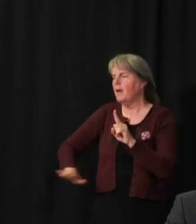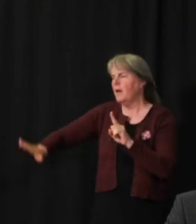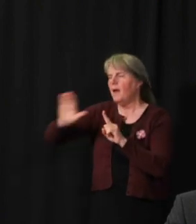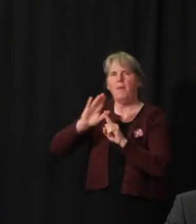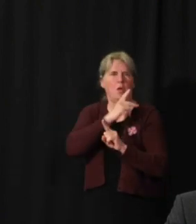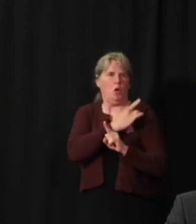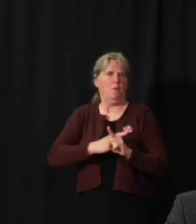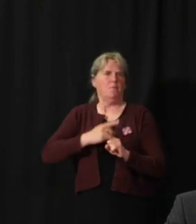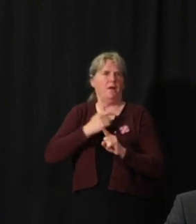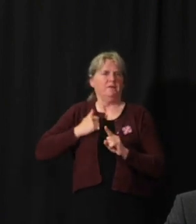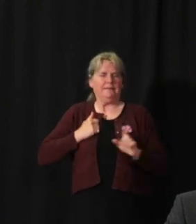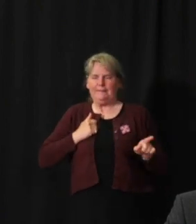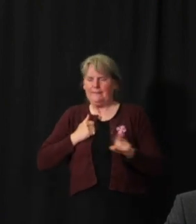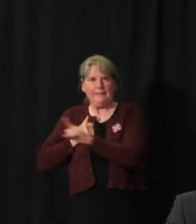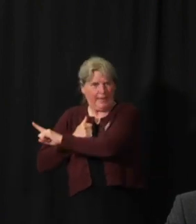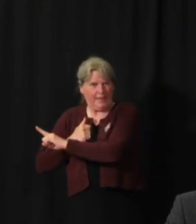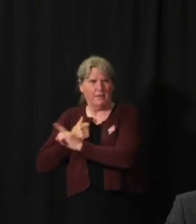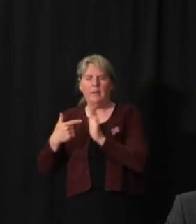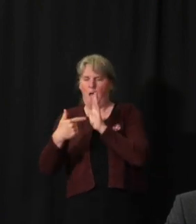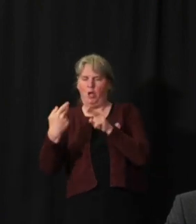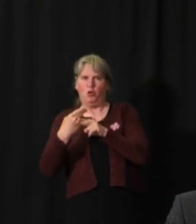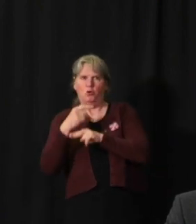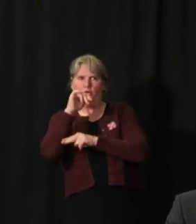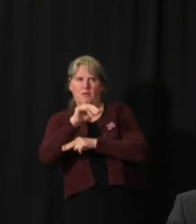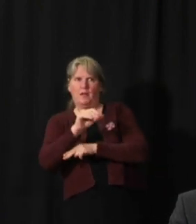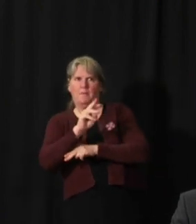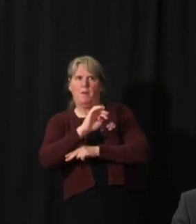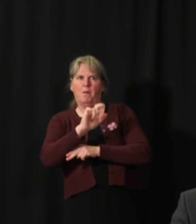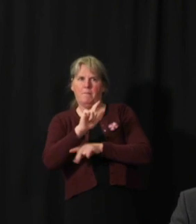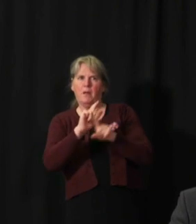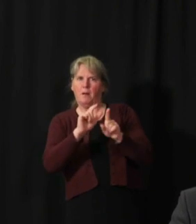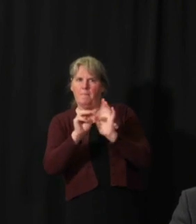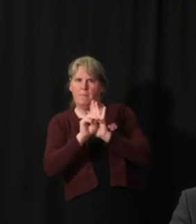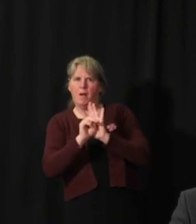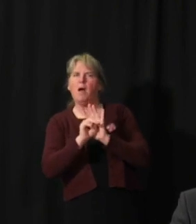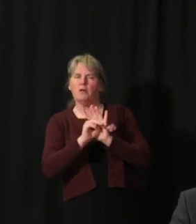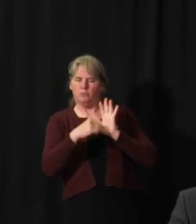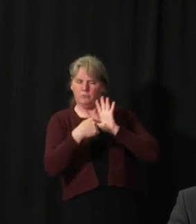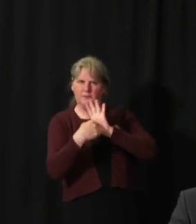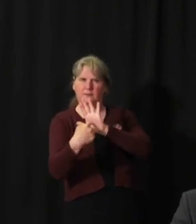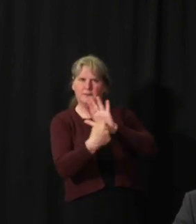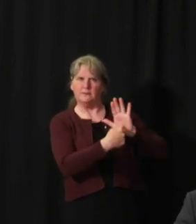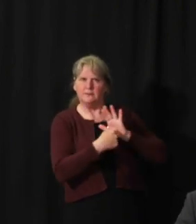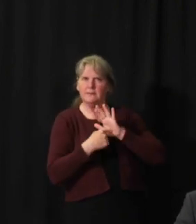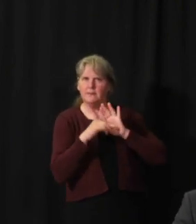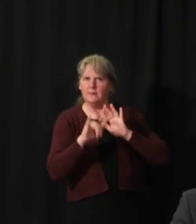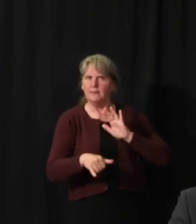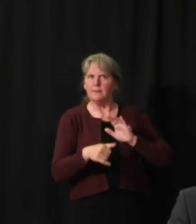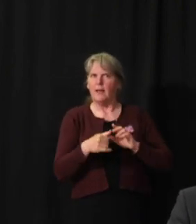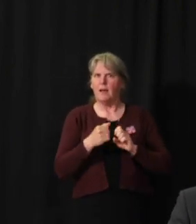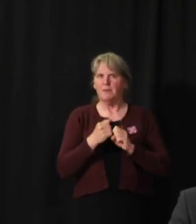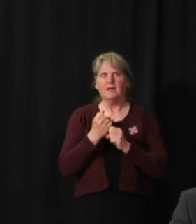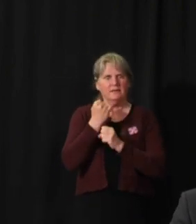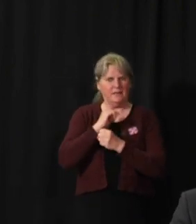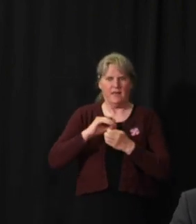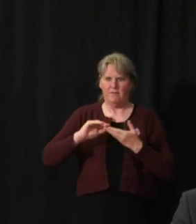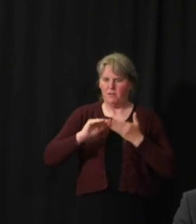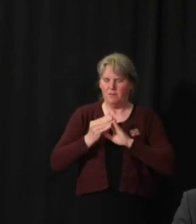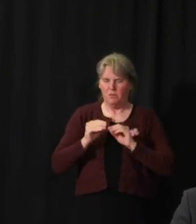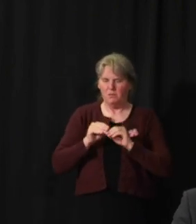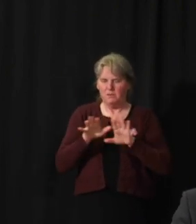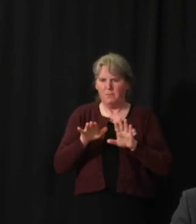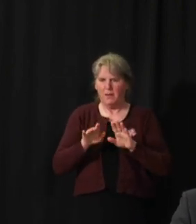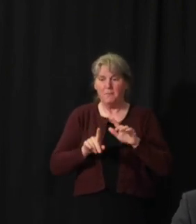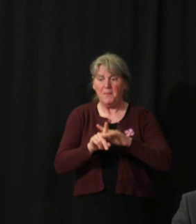of the provinces when they presented their modeling data, especially those where they have had evidence of community